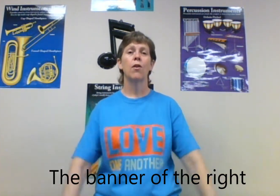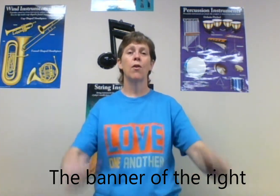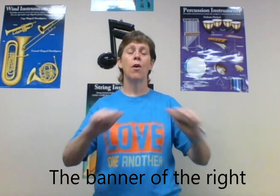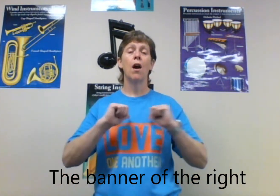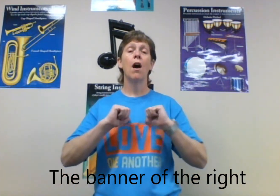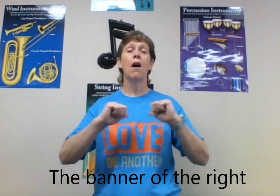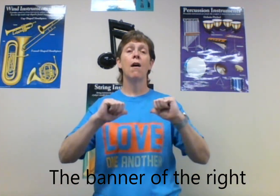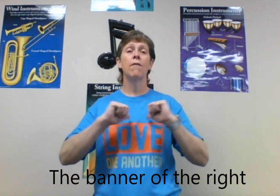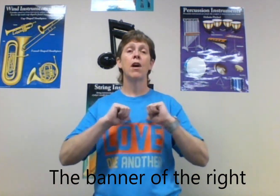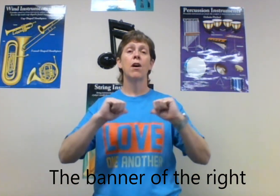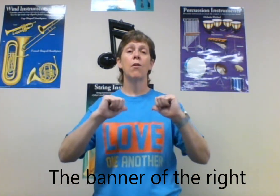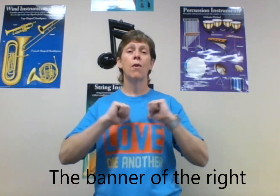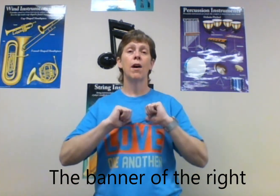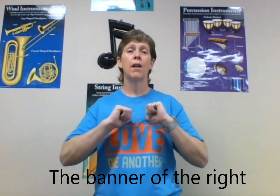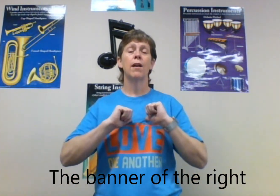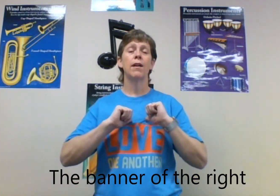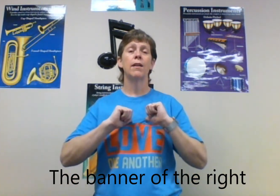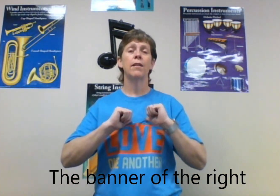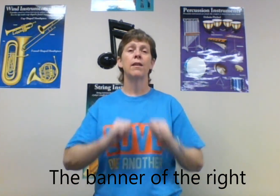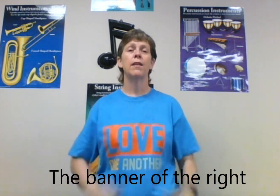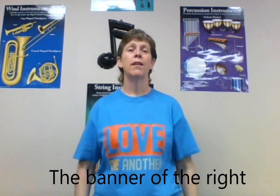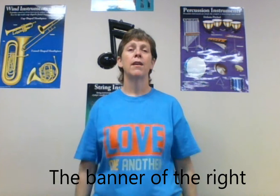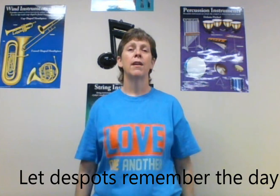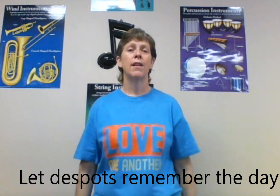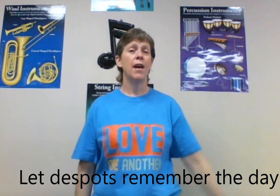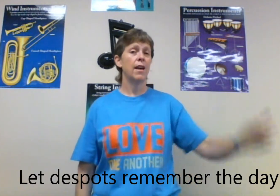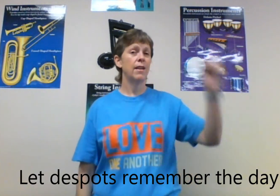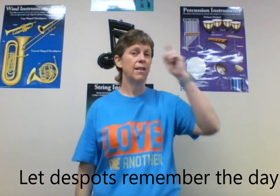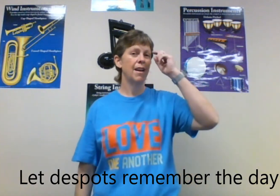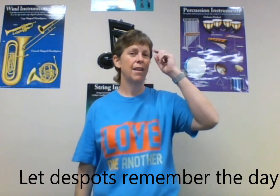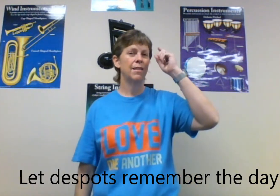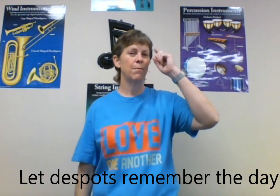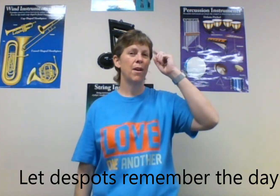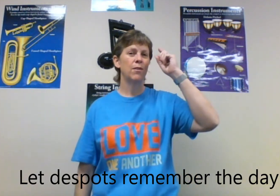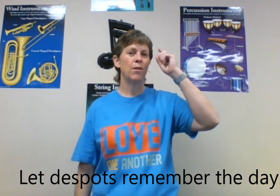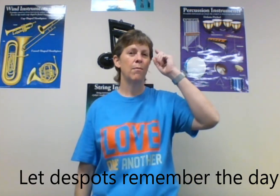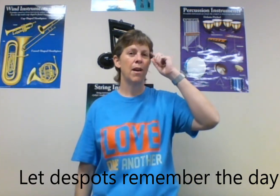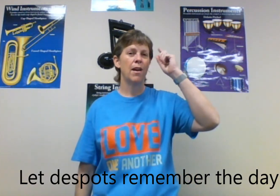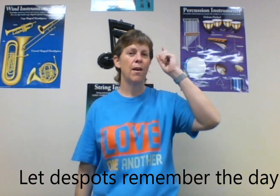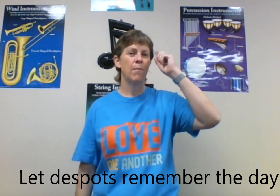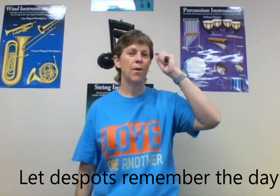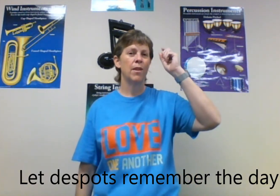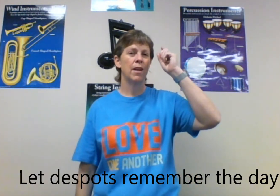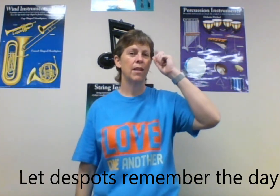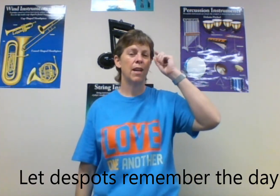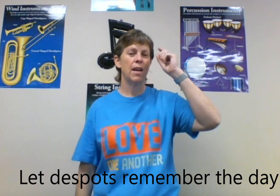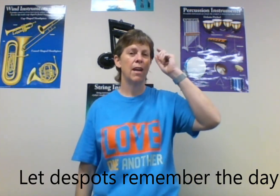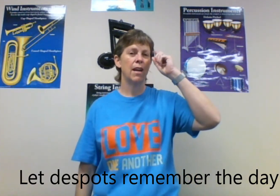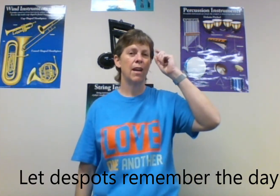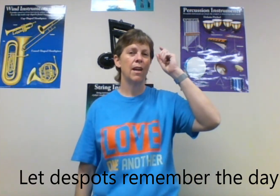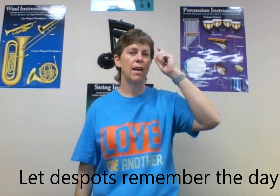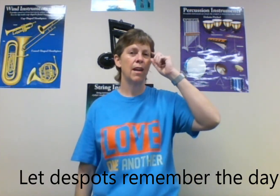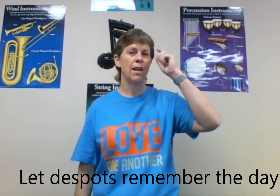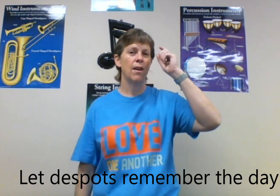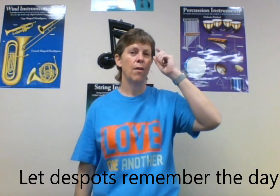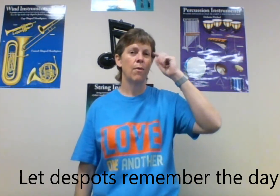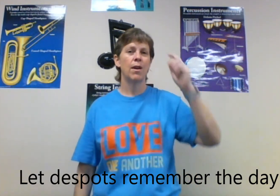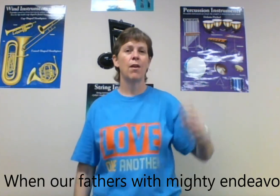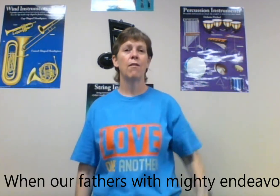of the right. The dashboards remember the day, when